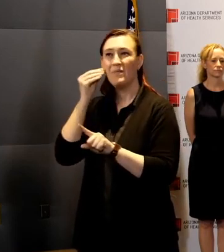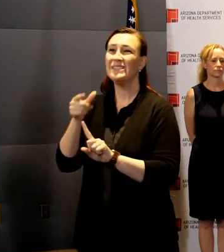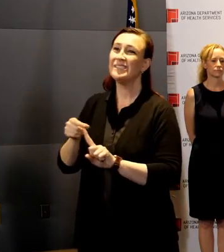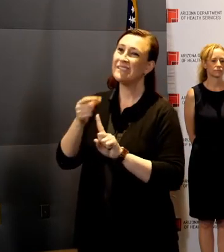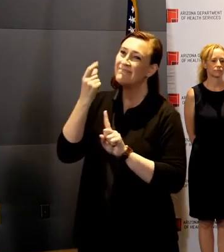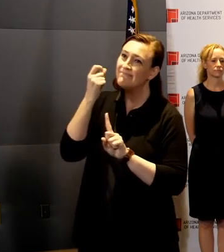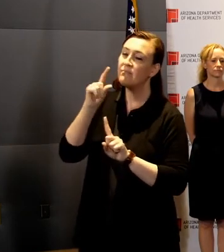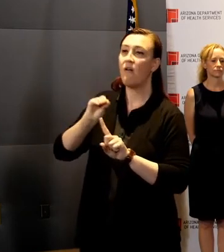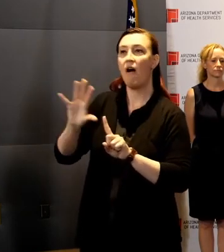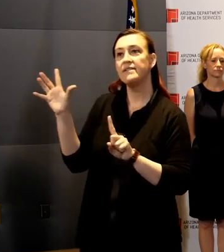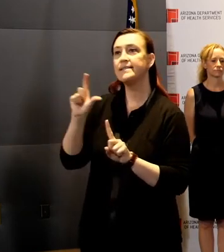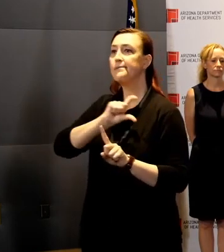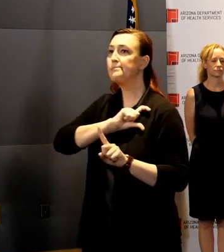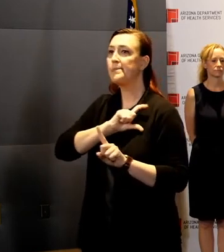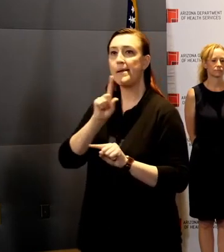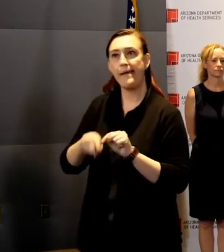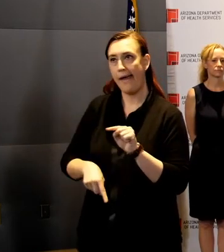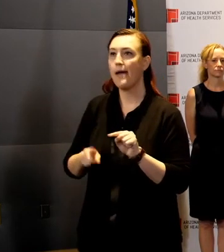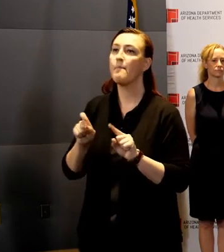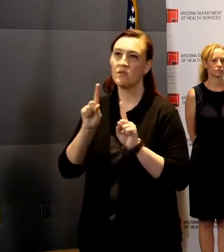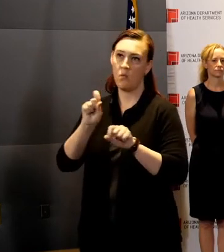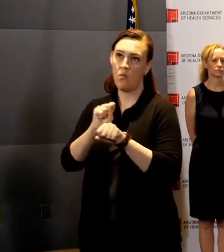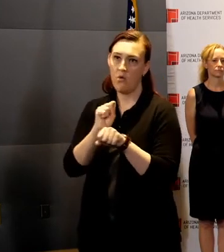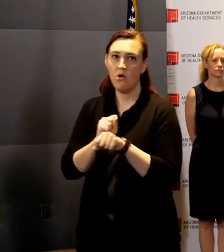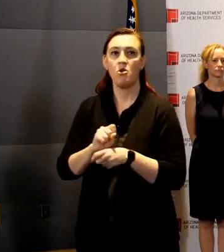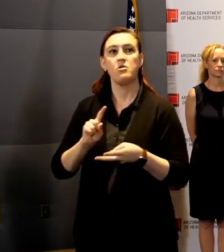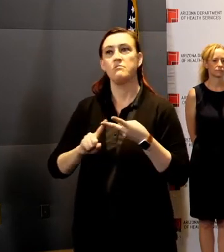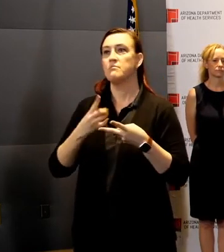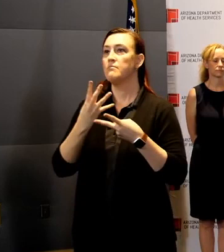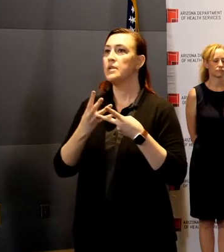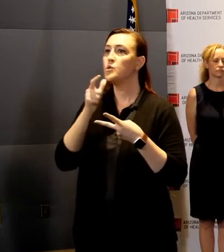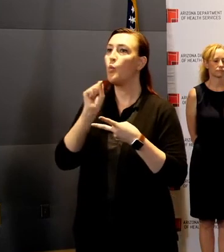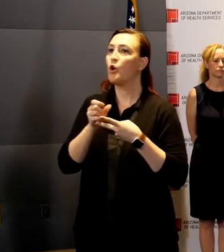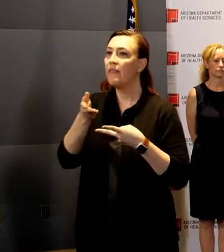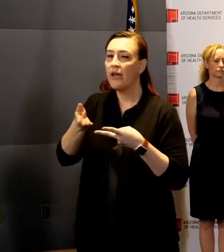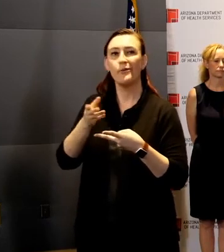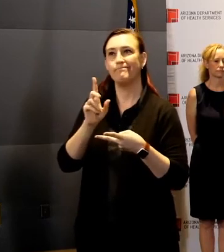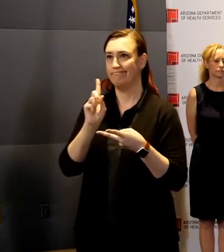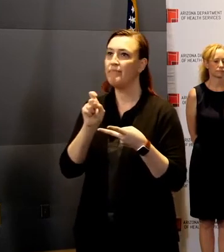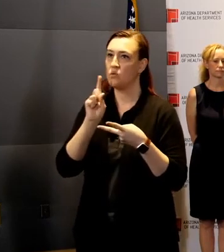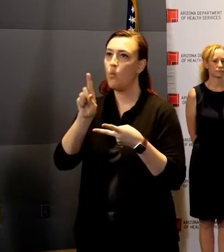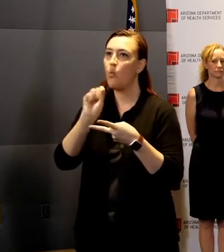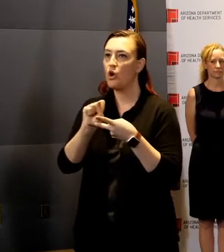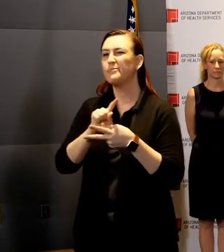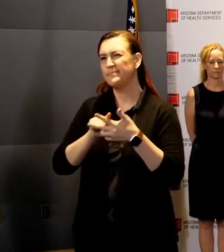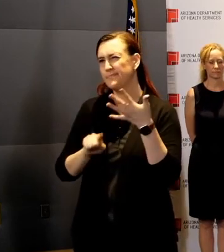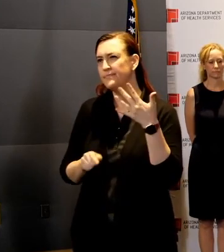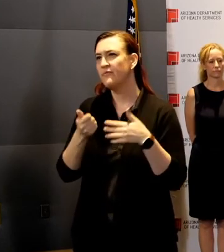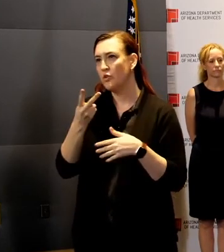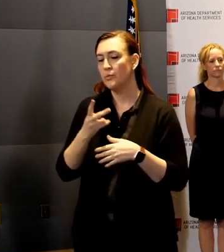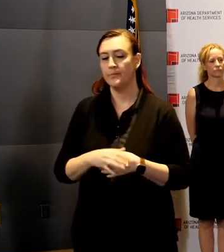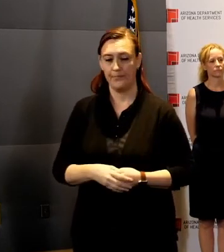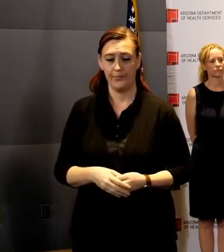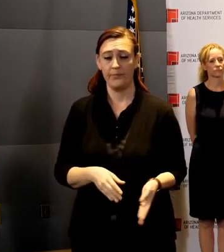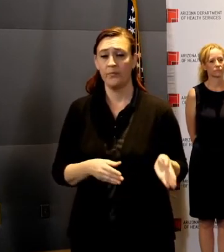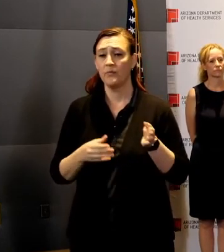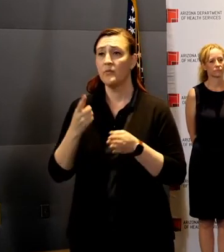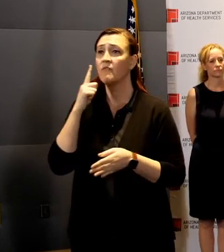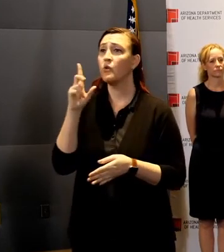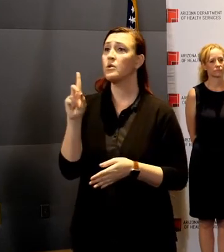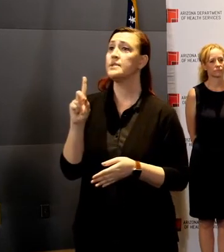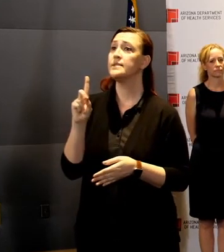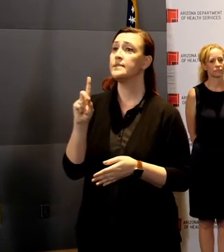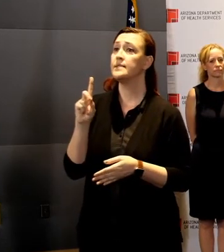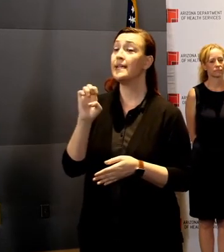state troopers, and DCS caseworkers. At the Department of Economic Security, we've pledged to continue